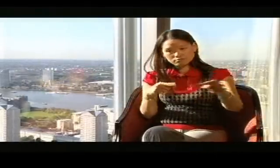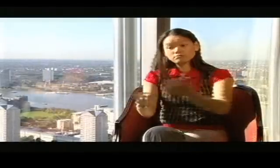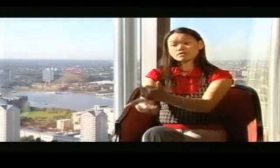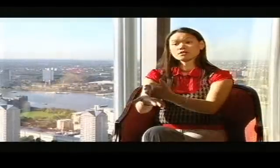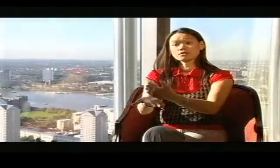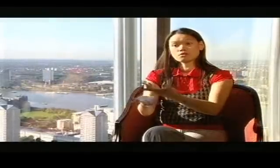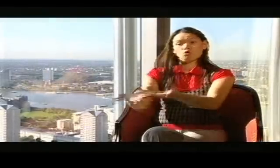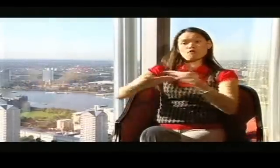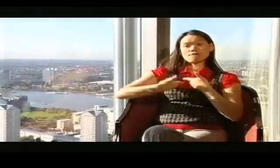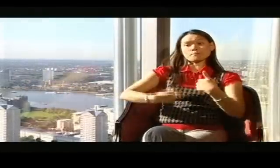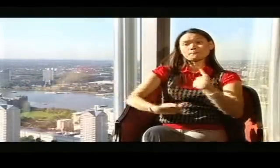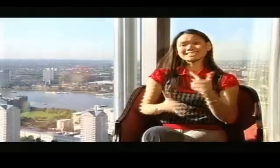and they offered me Lehman Brothers.